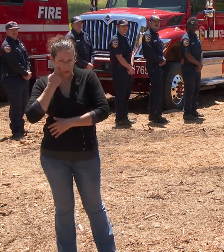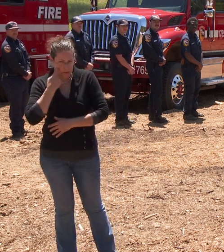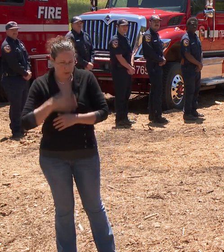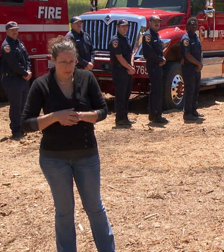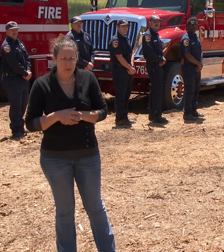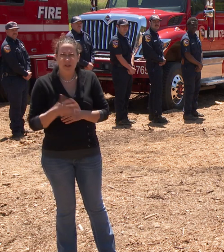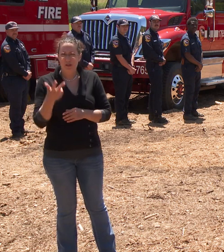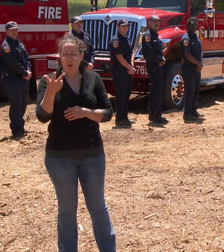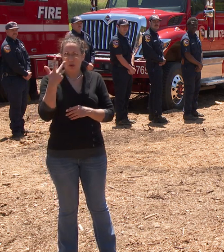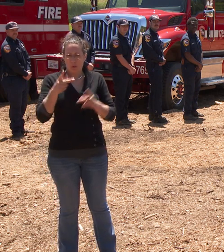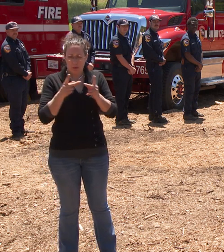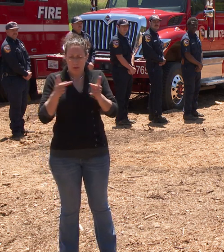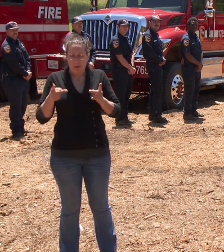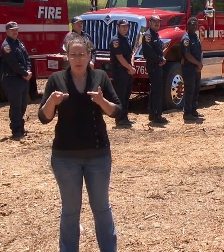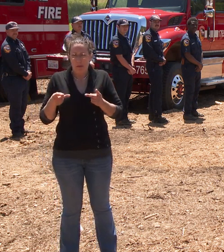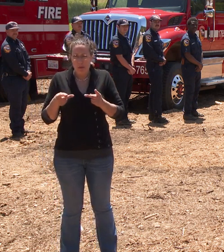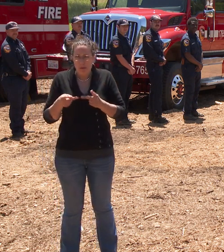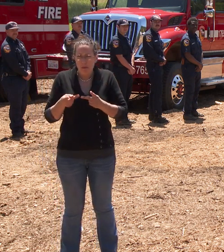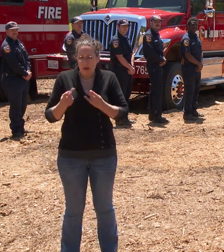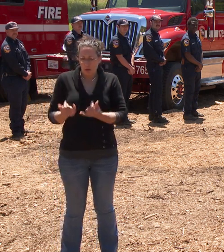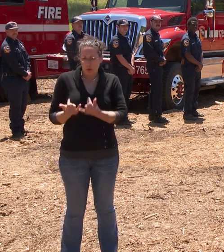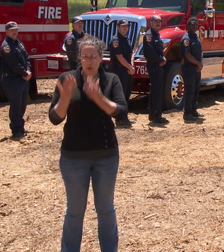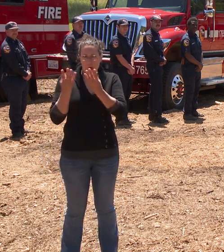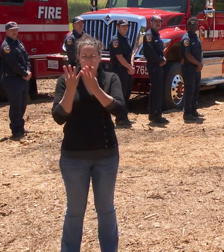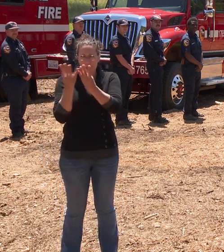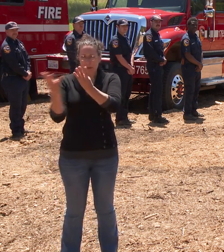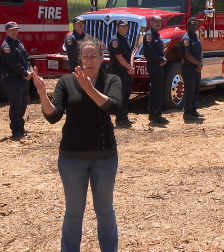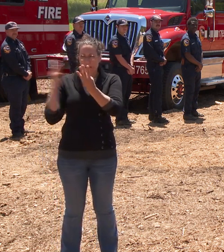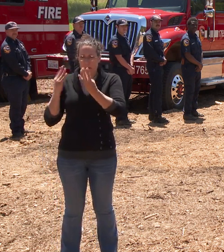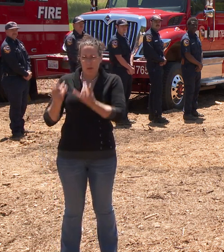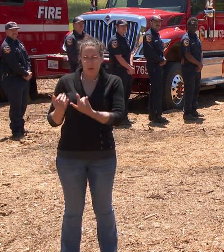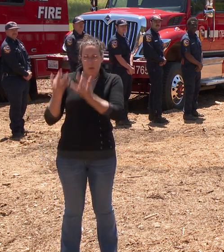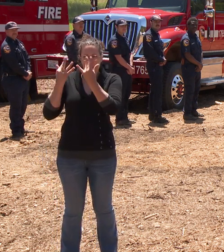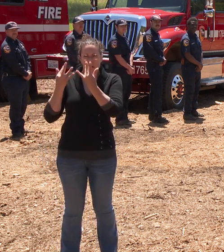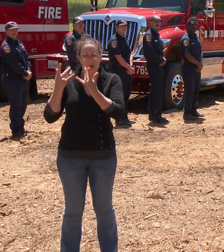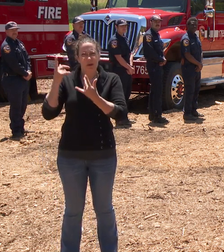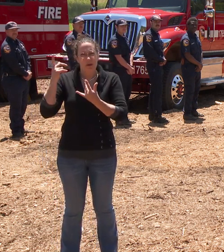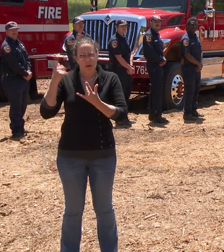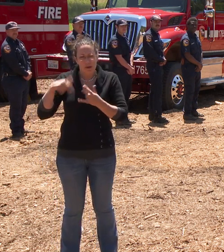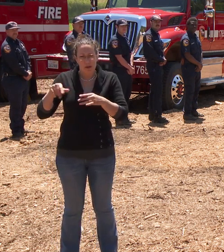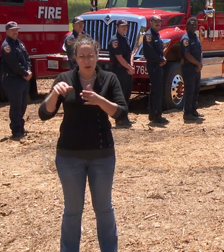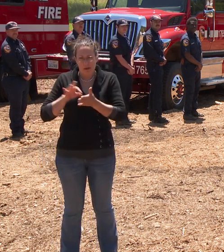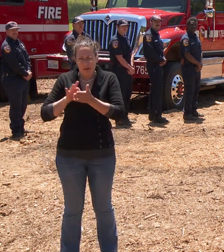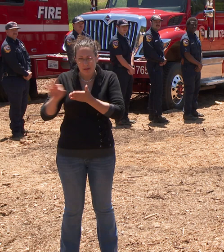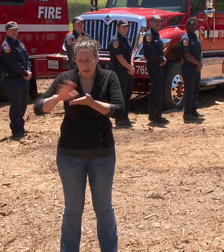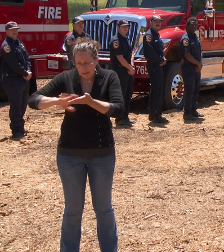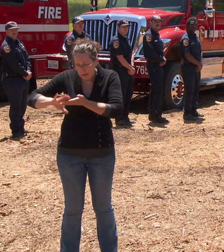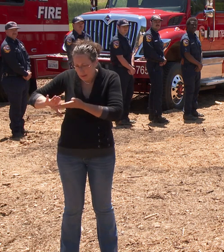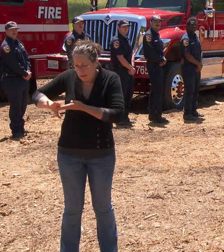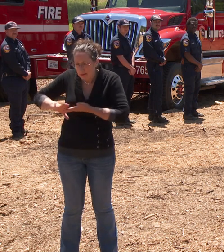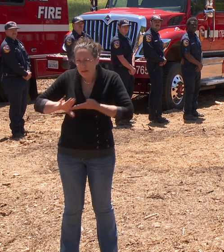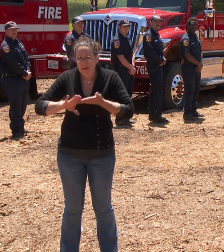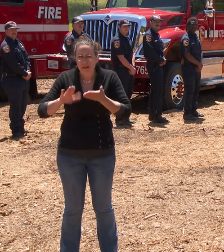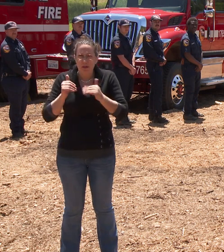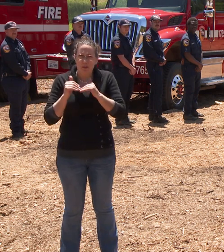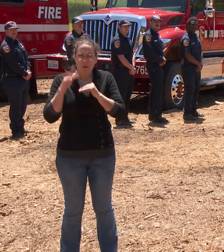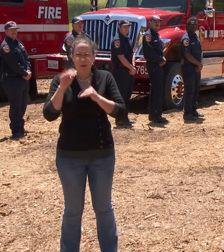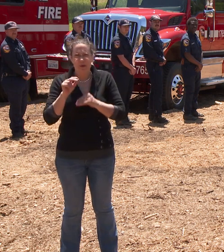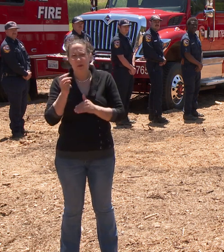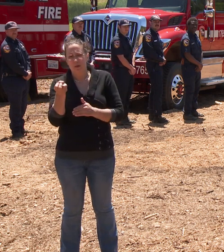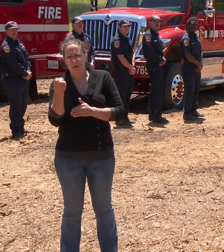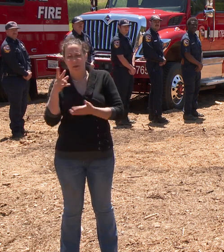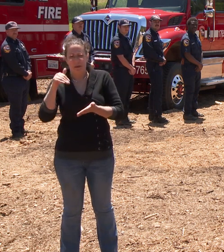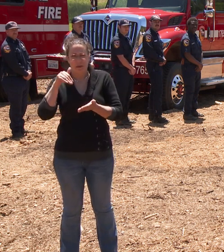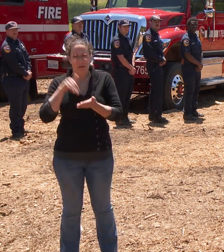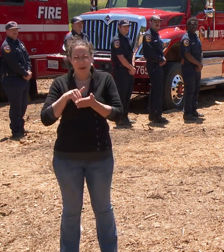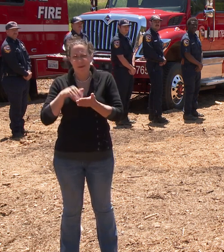curtain burners have logged over 2,000 hours of operation throughout Santa Cruz and San Mateo counties cleanly disposing of over 12,000